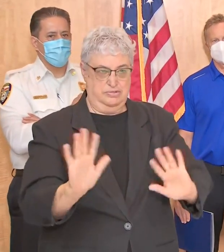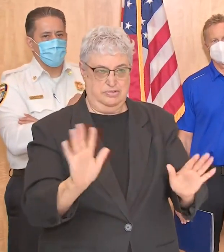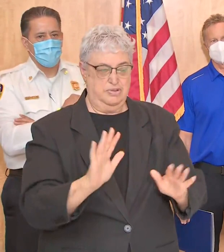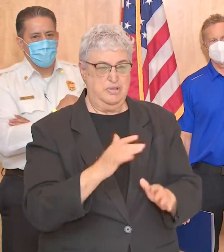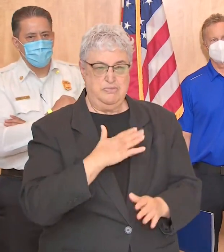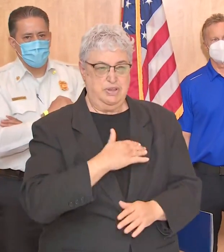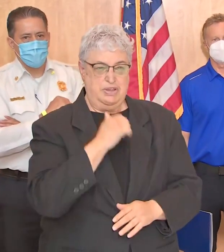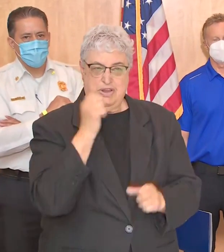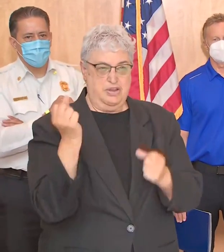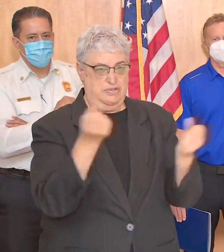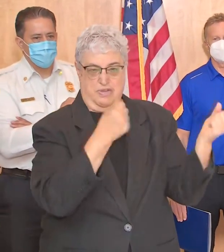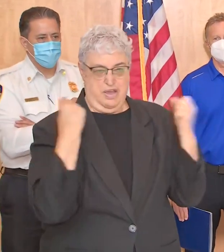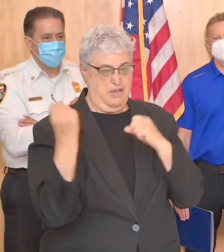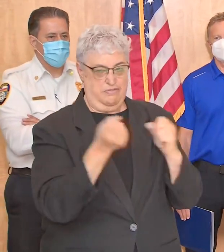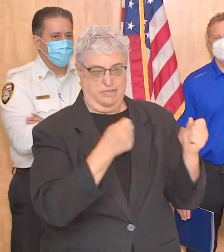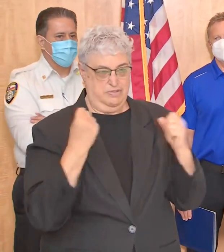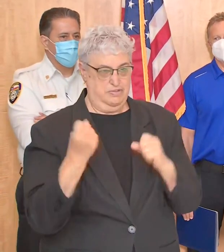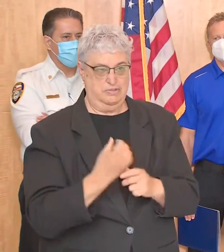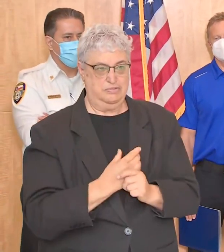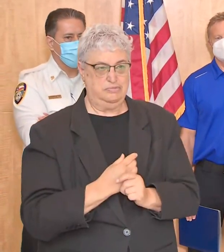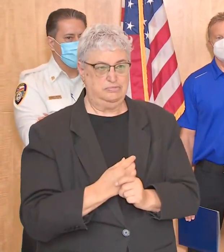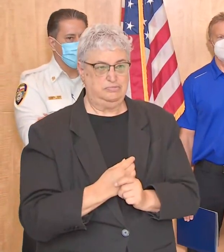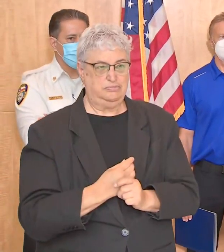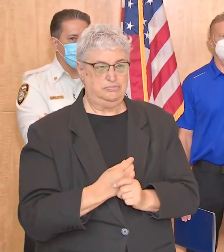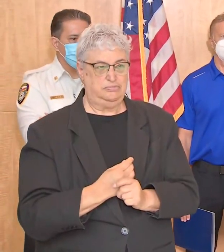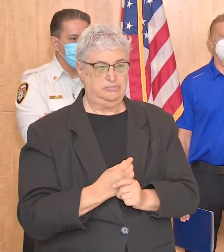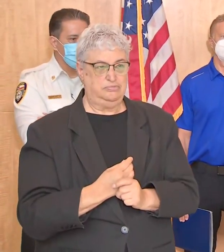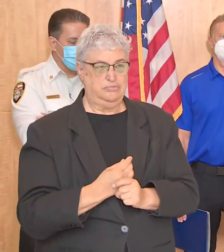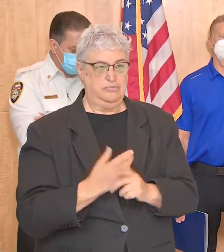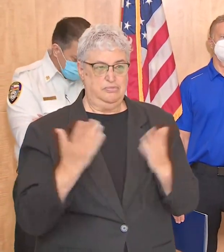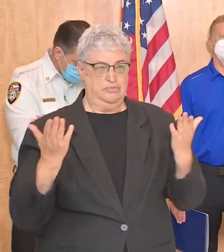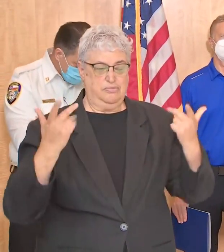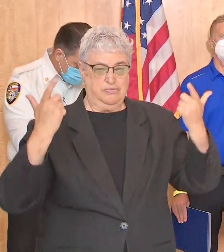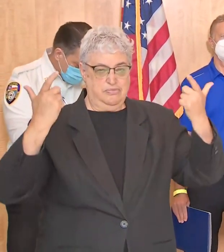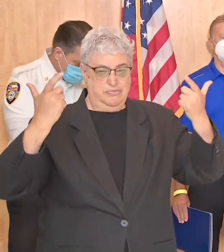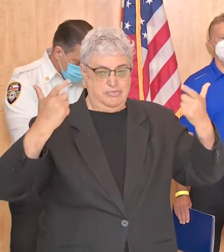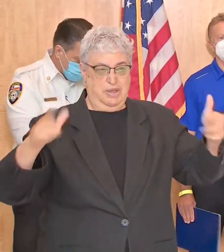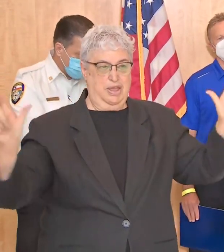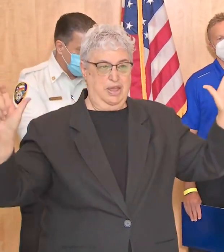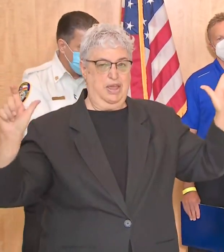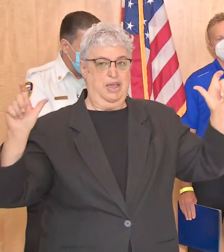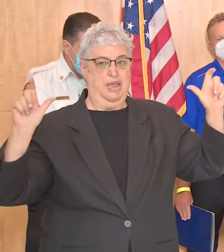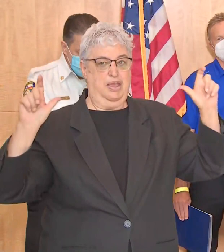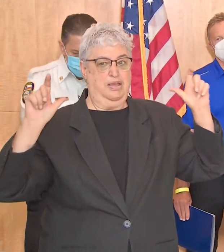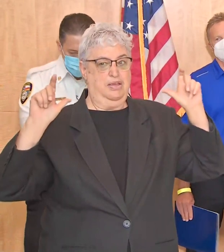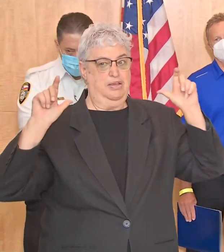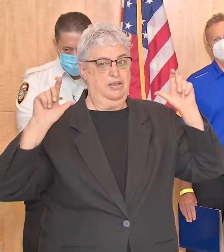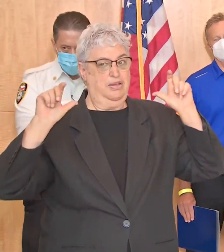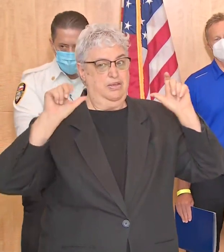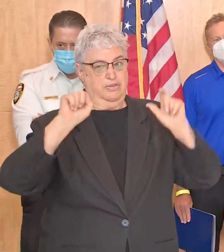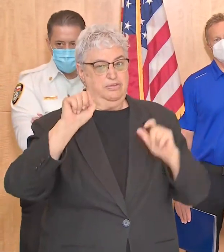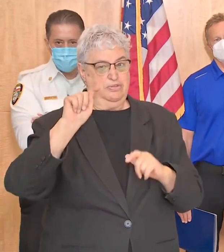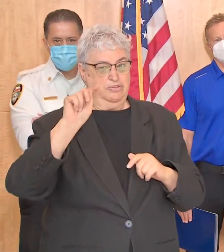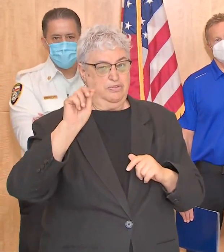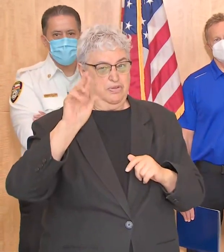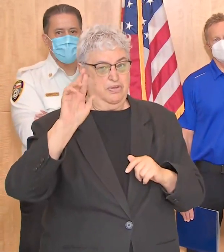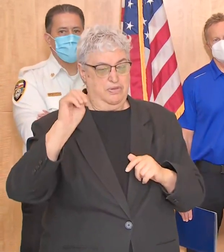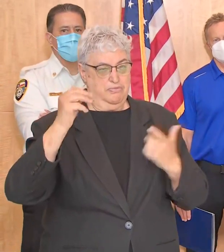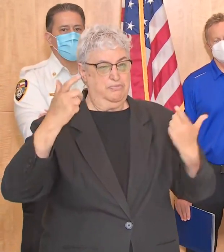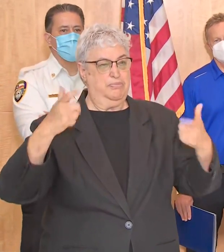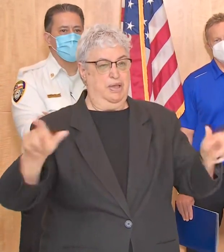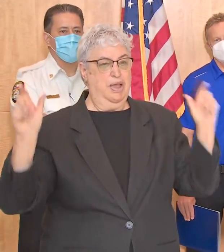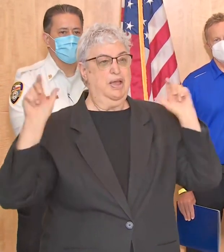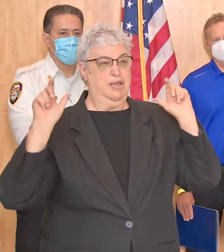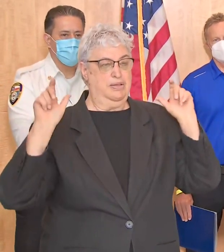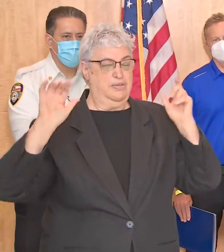to be off the roads and then because of the magnitude of the storm and the intensity of this storm you know there will still